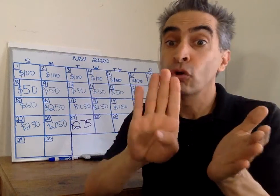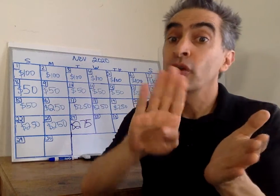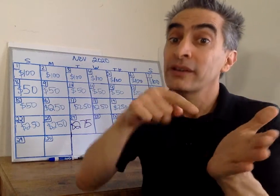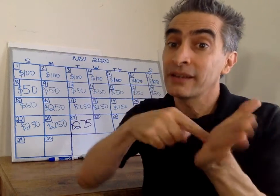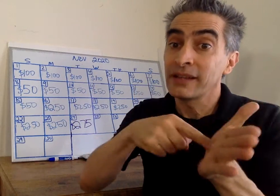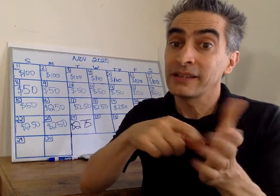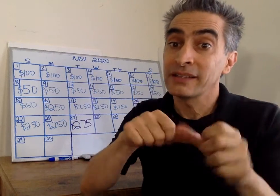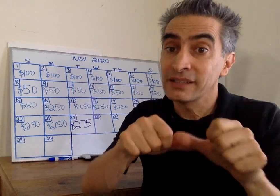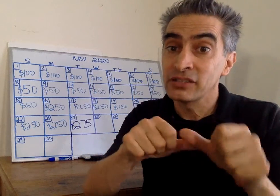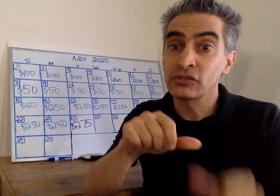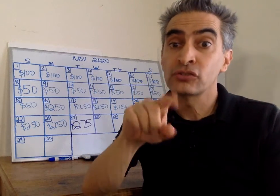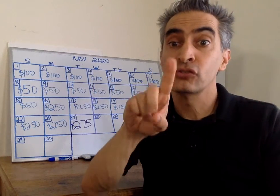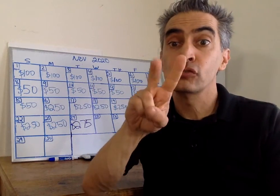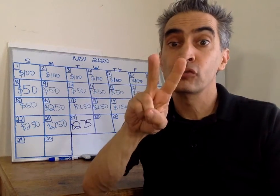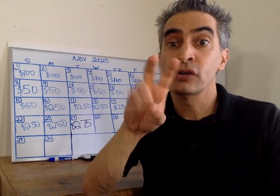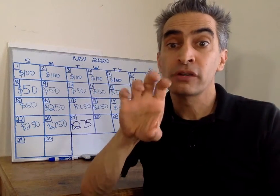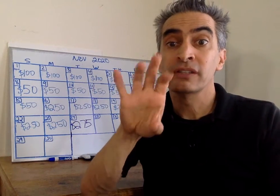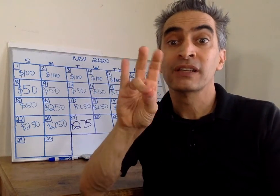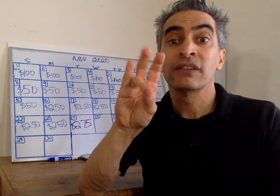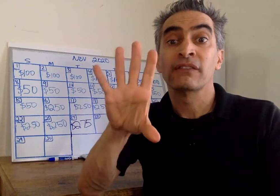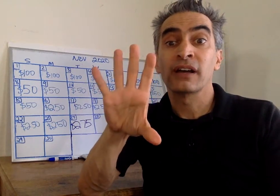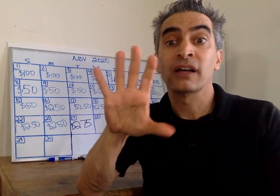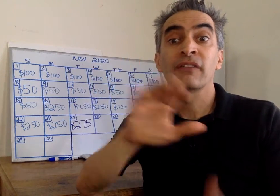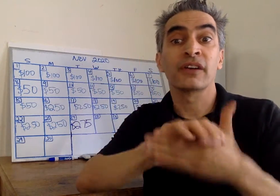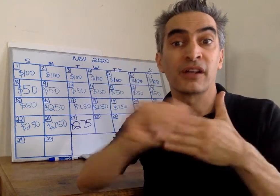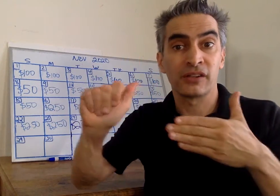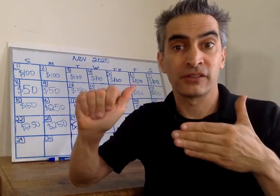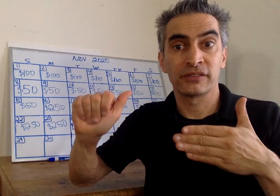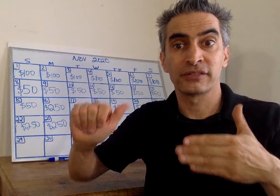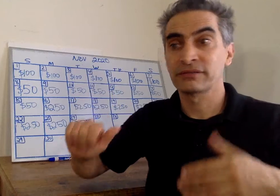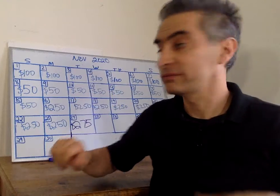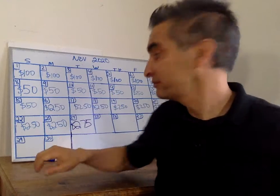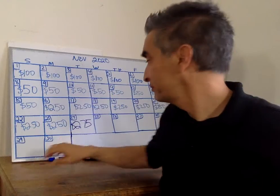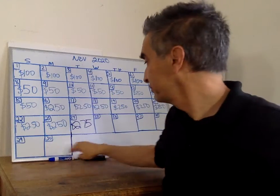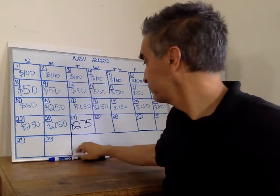That means your debt continues to be $275 for each of those days.